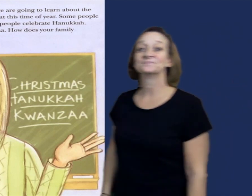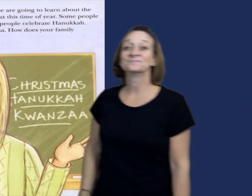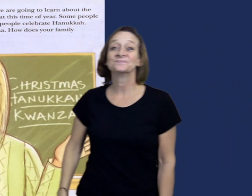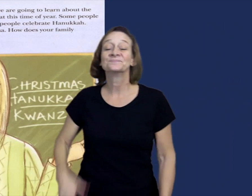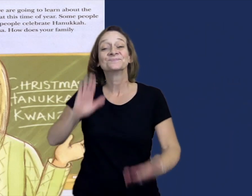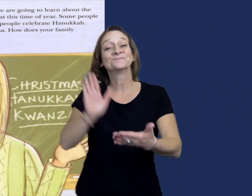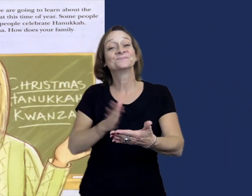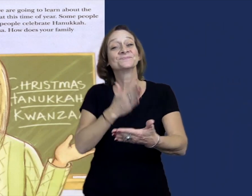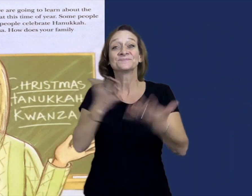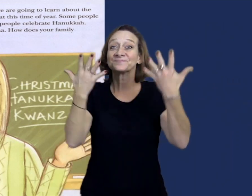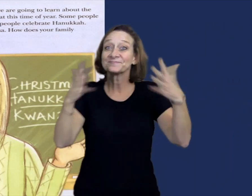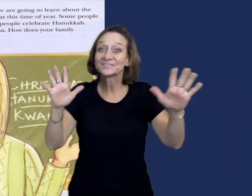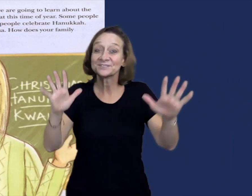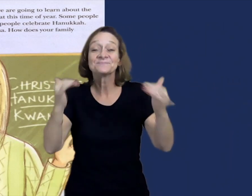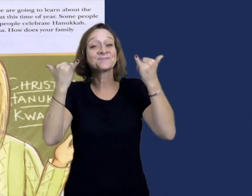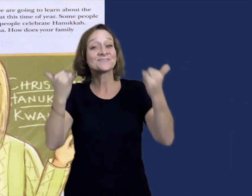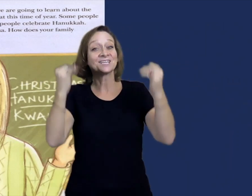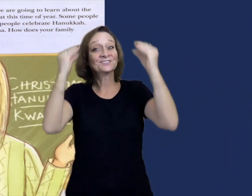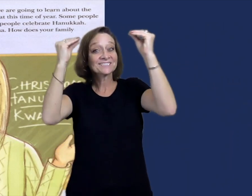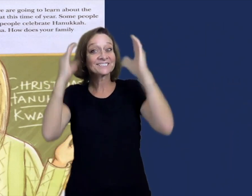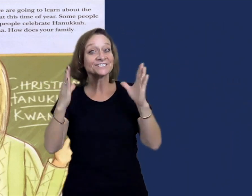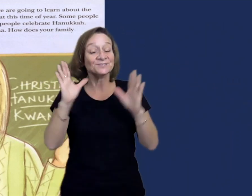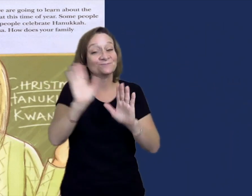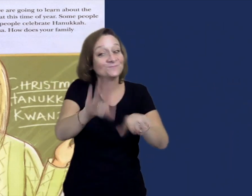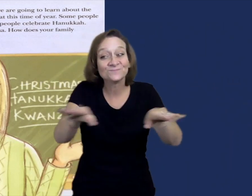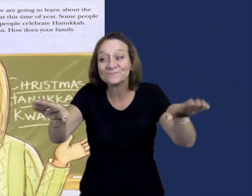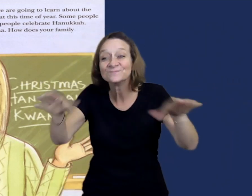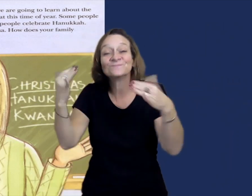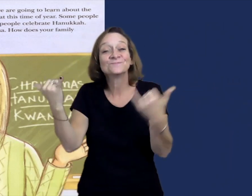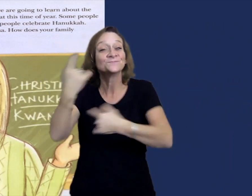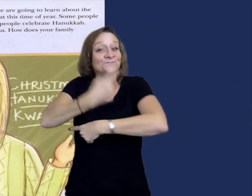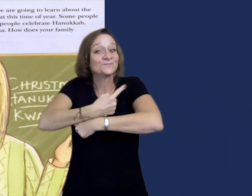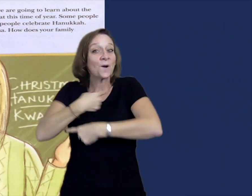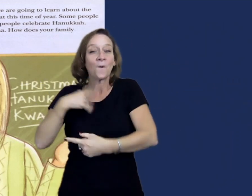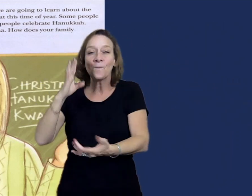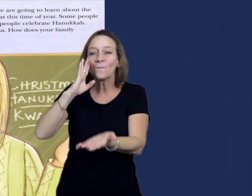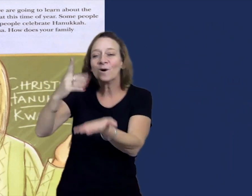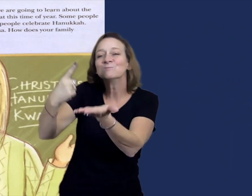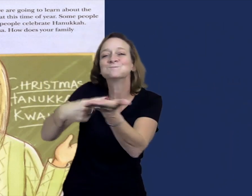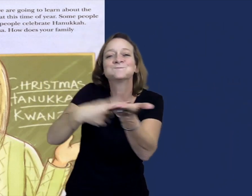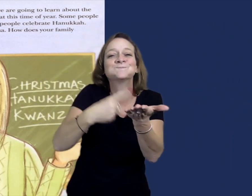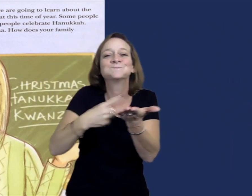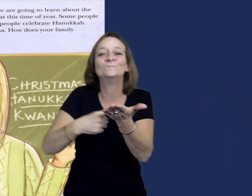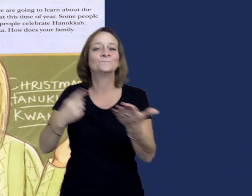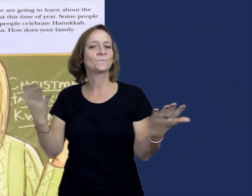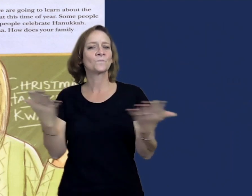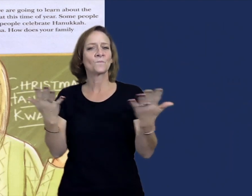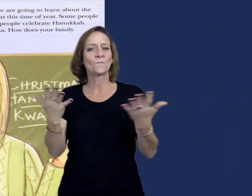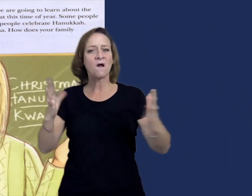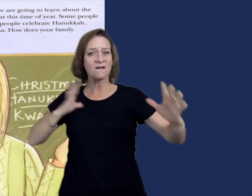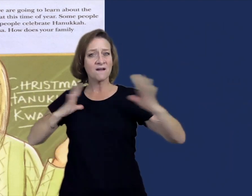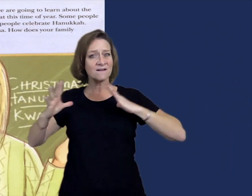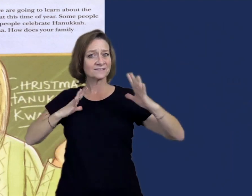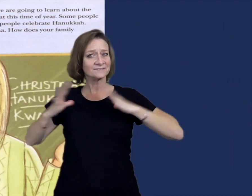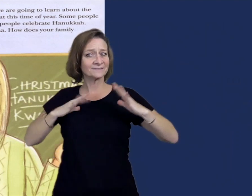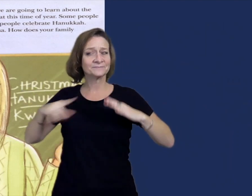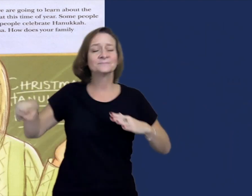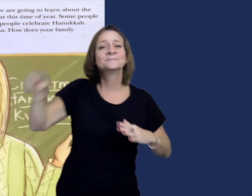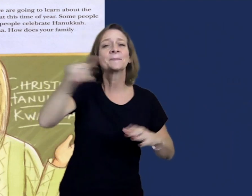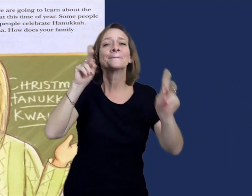Then, Miss Nancy said, Today, we are going to learn about the holidays that people celebrate